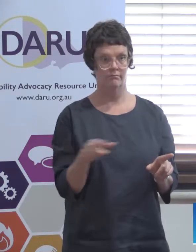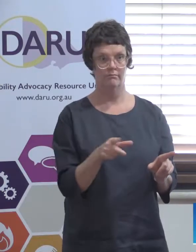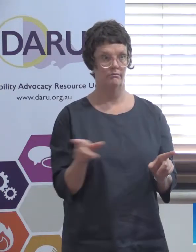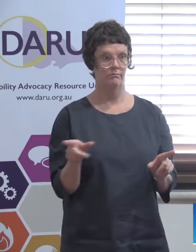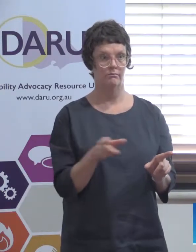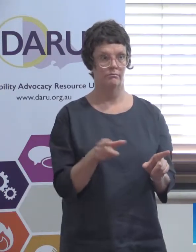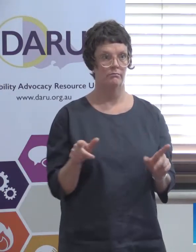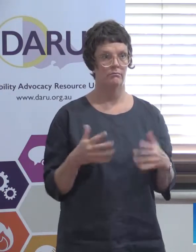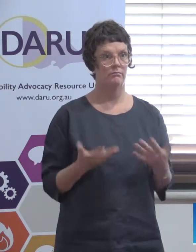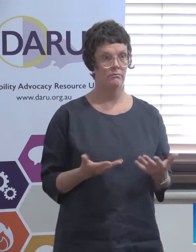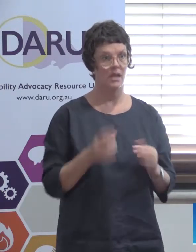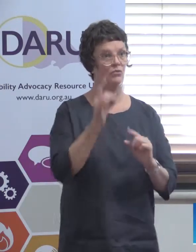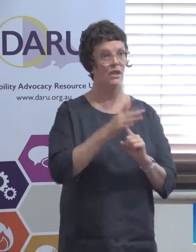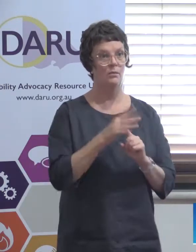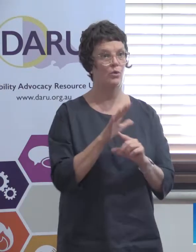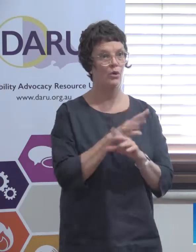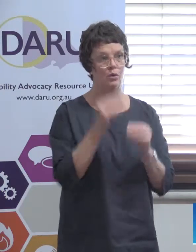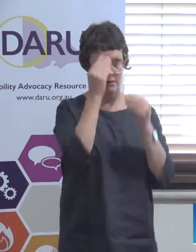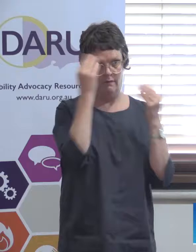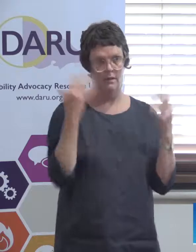by this don't let that slip off the agenda